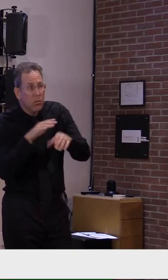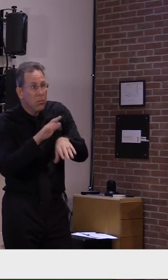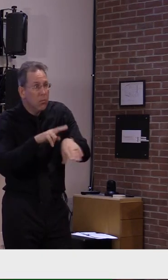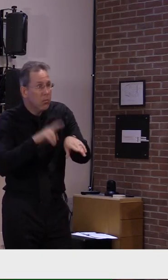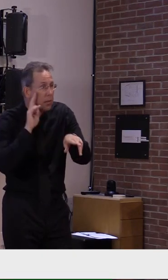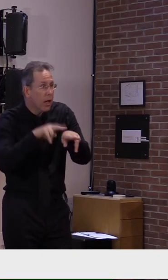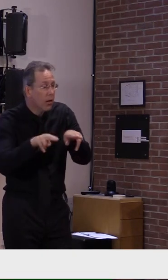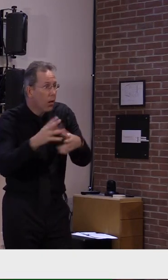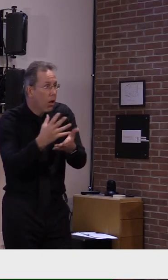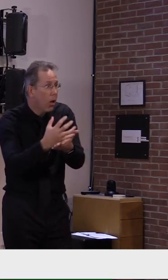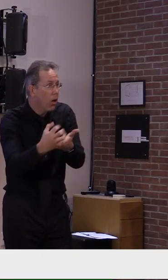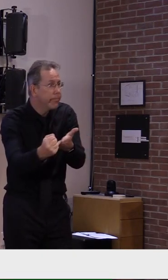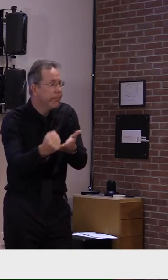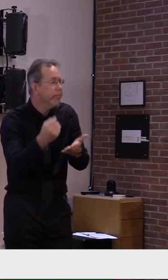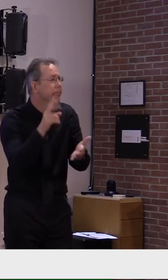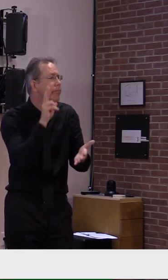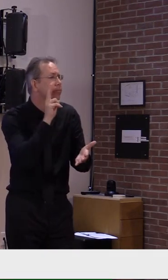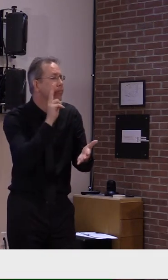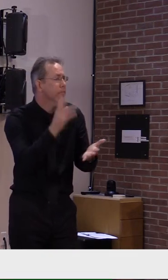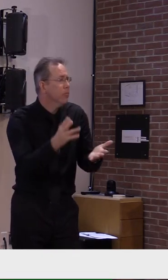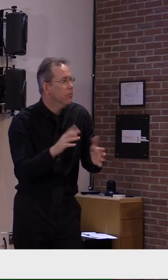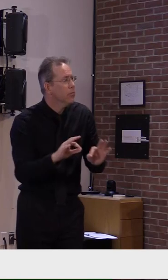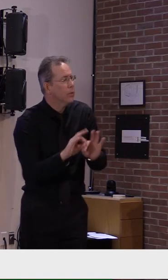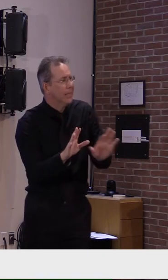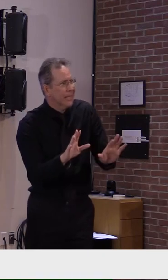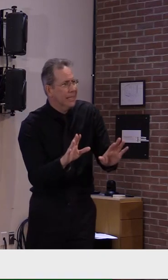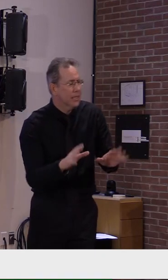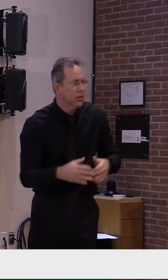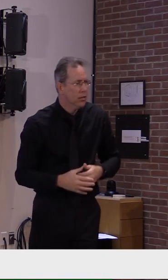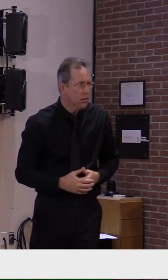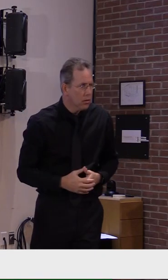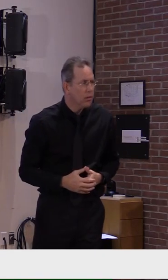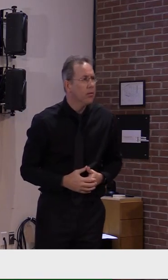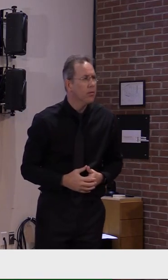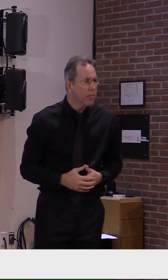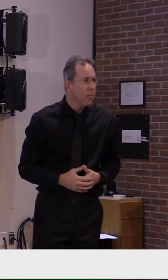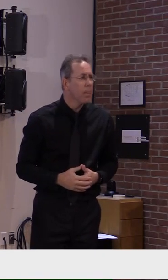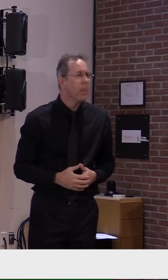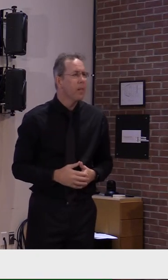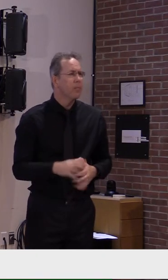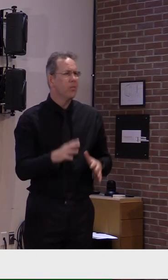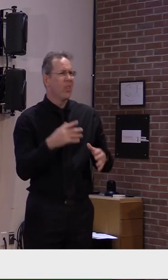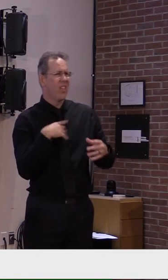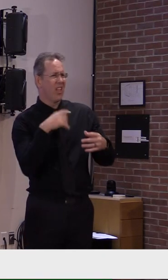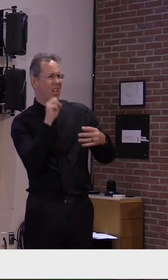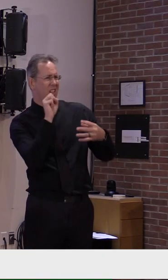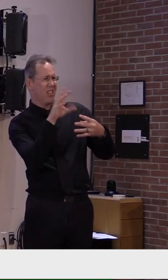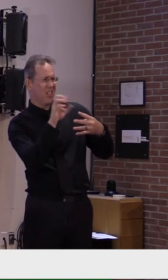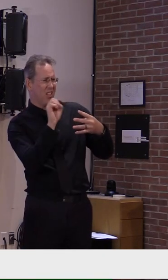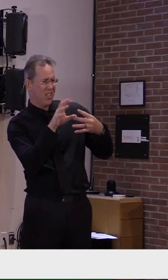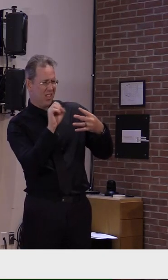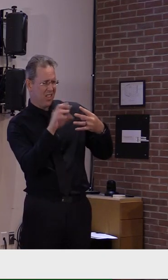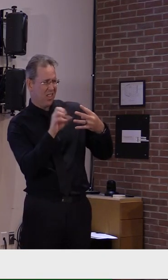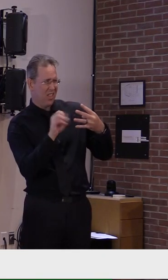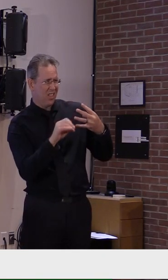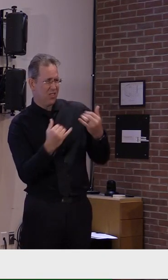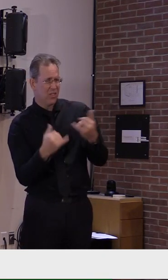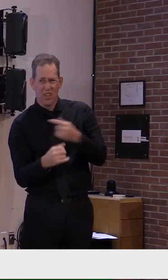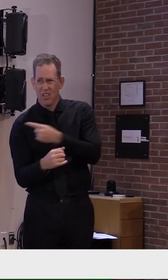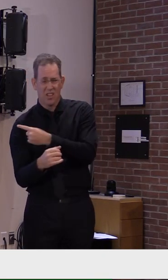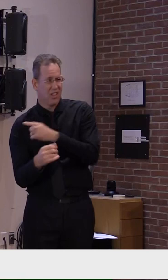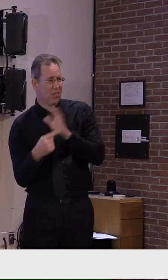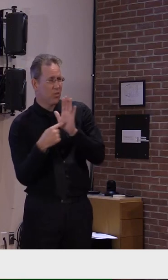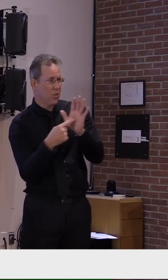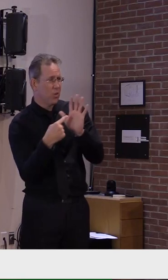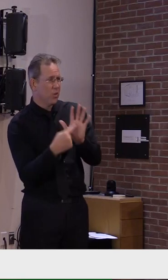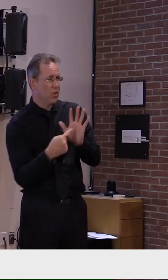Just to mention two of these reopening metrics because we usually breeze over them, but there are two that stand out in the last week or so. The first one is the growth rate.